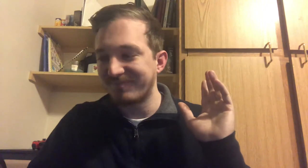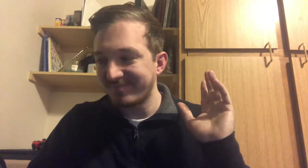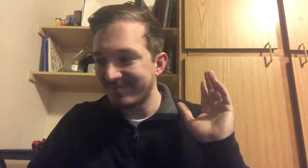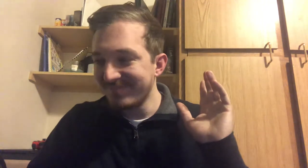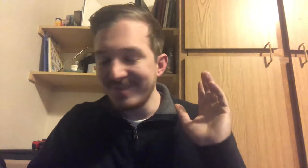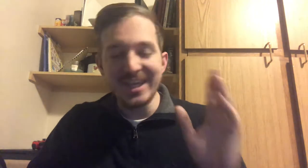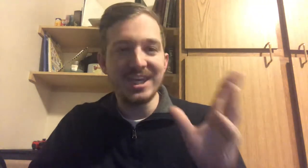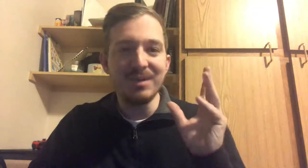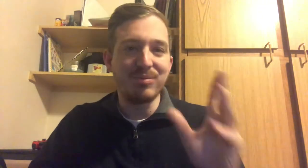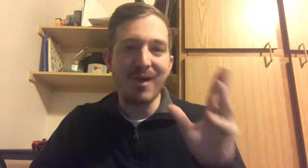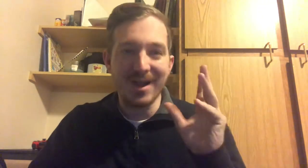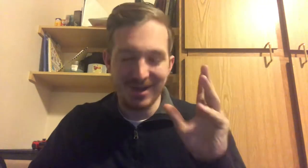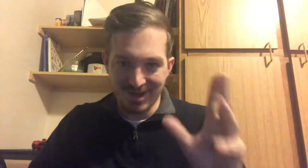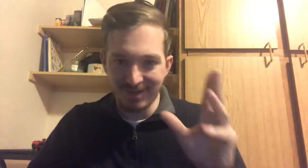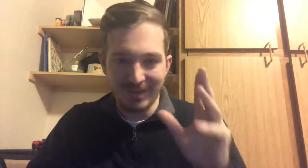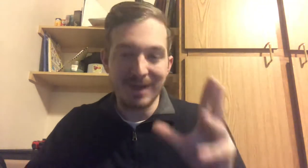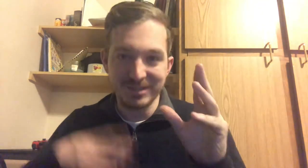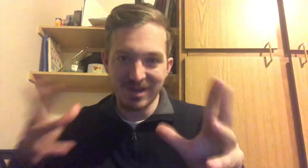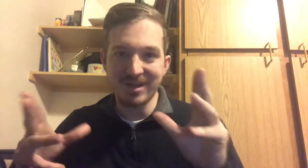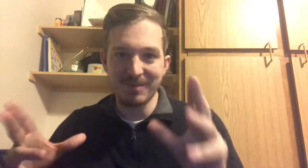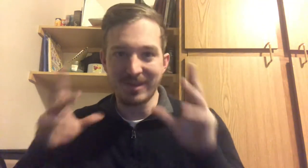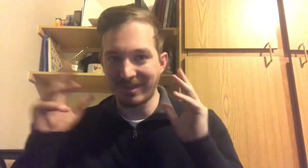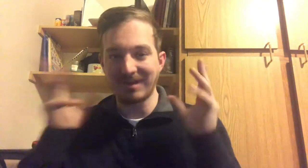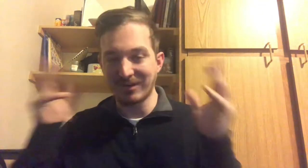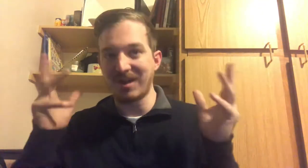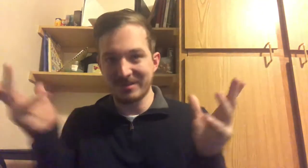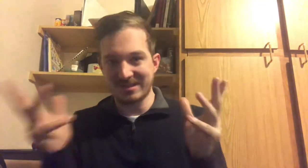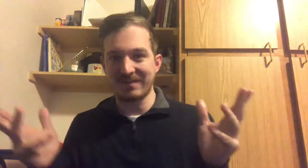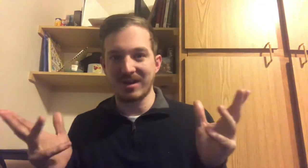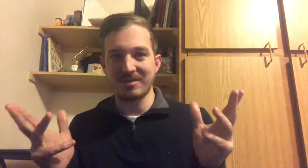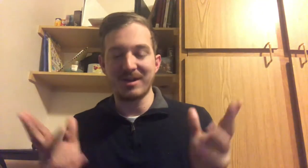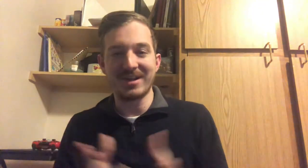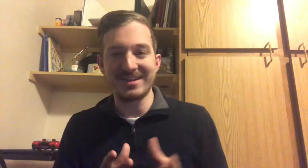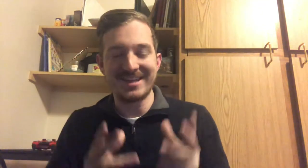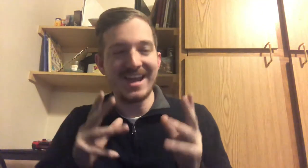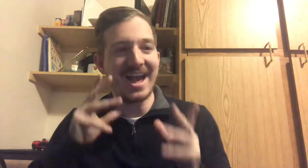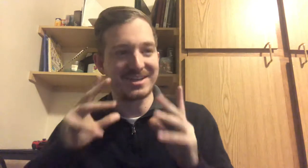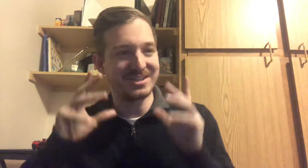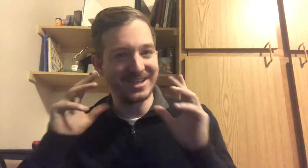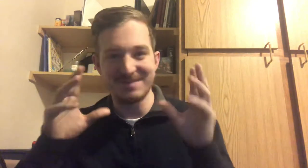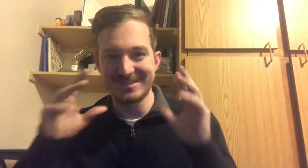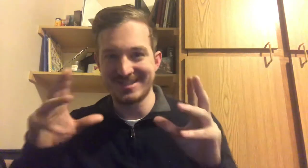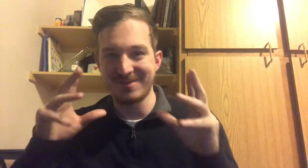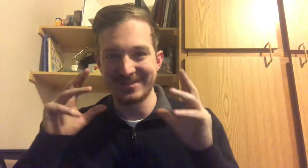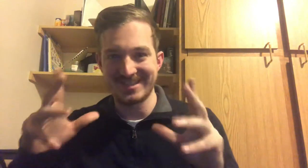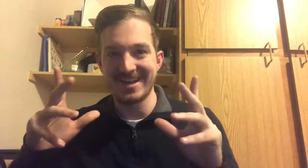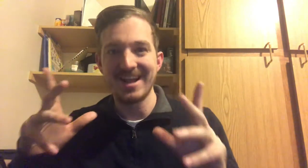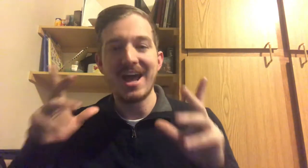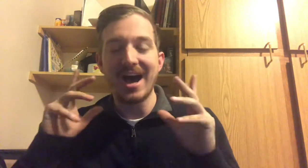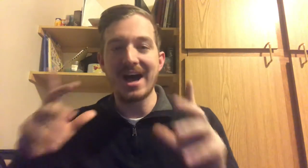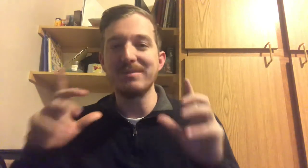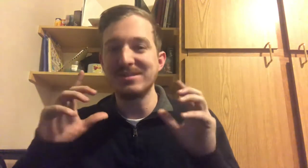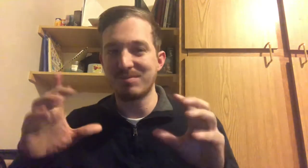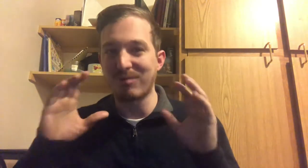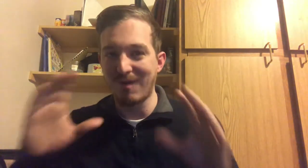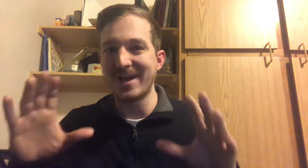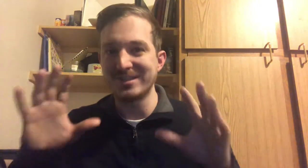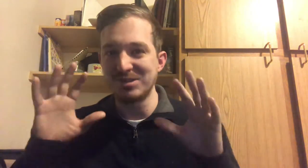And, he brought, I was talking about, like, the different topics that I've talked about, and he actually himself said, I'm surprised you